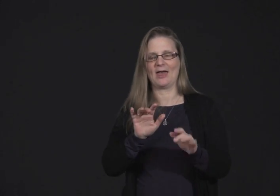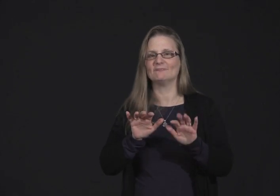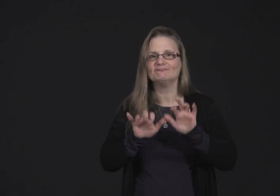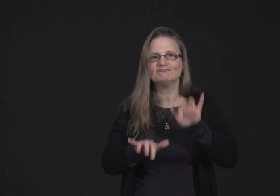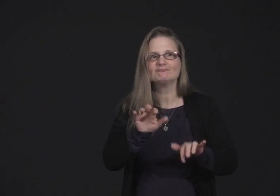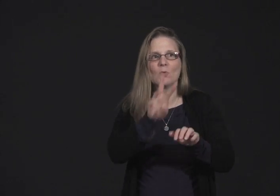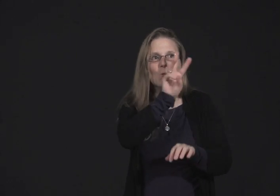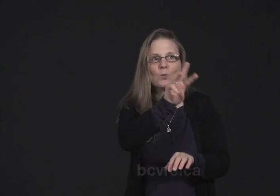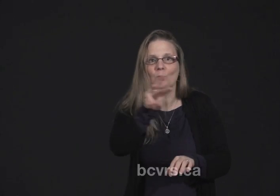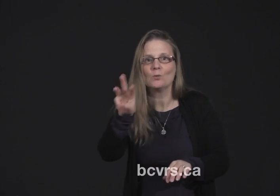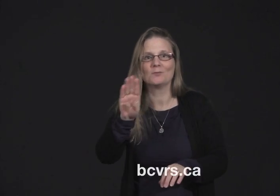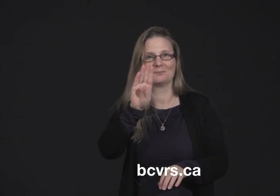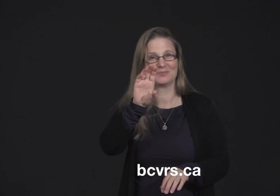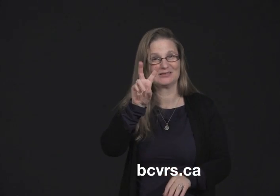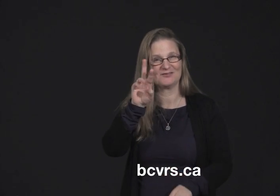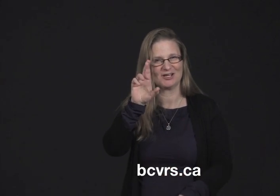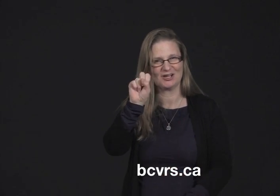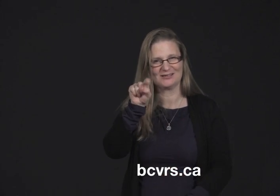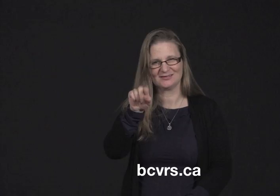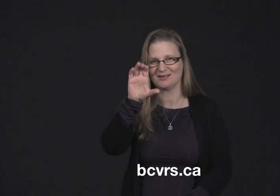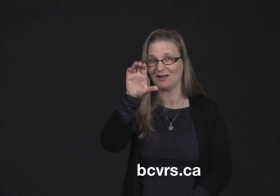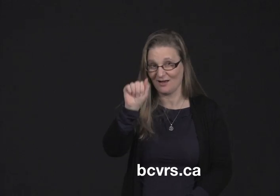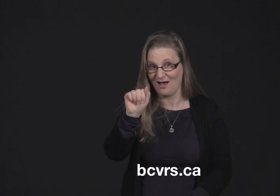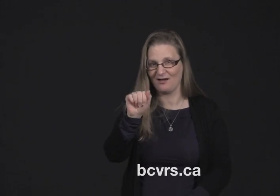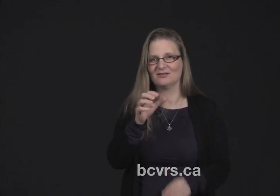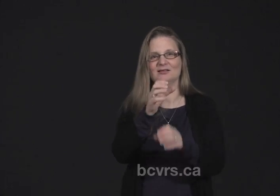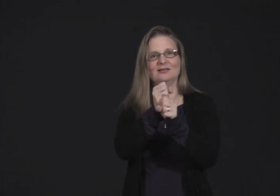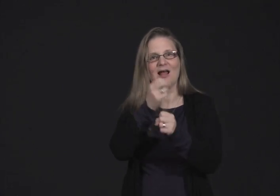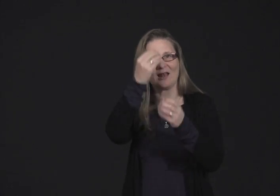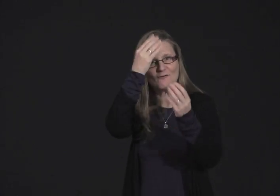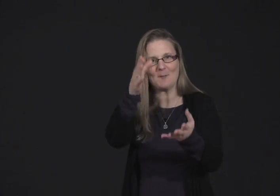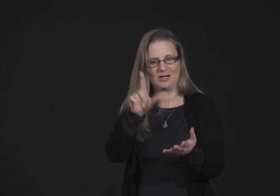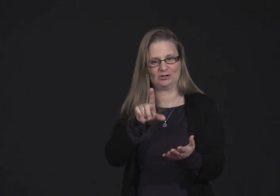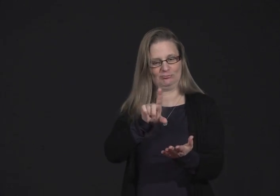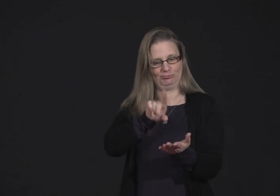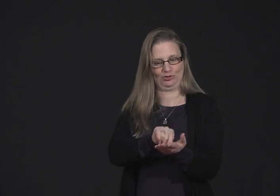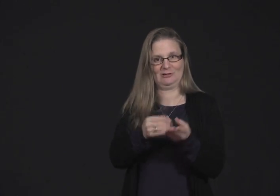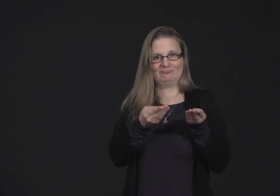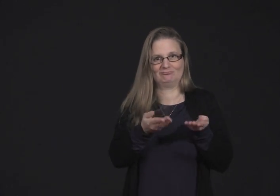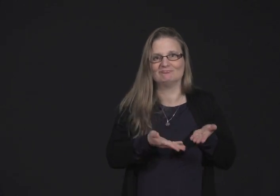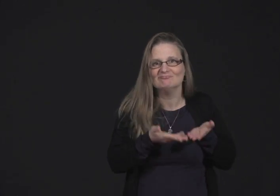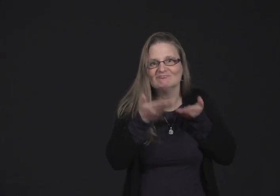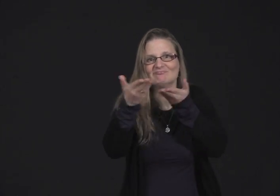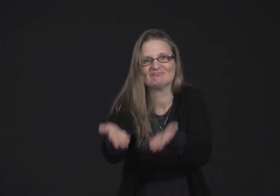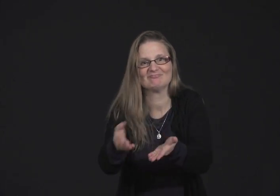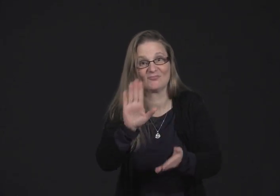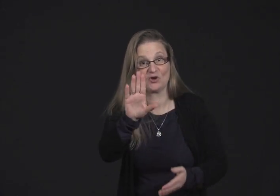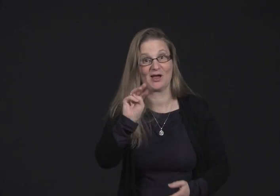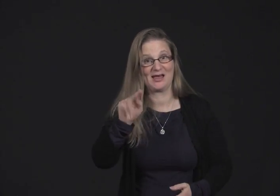Access our website at bcvrsc.ca, and provide that to your MP.